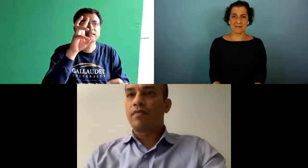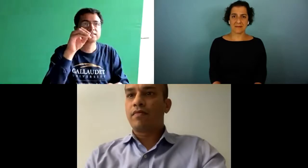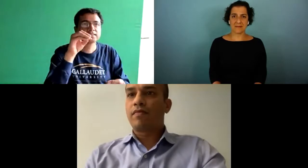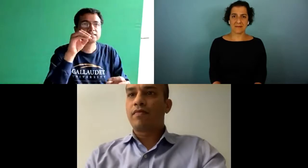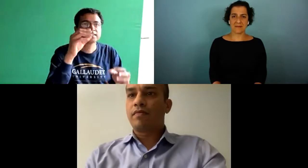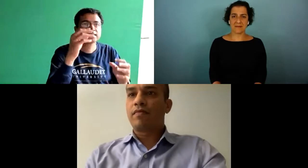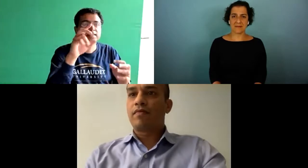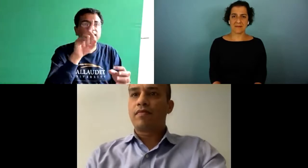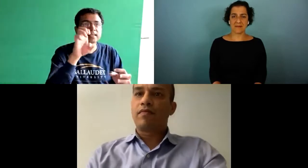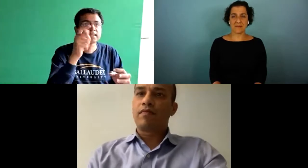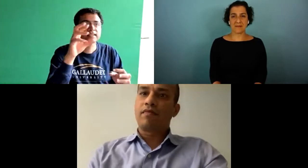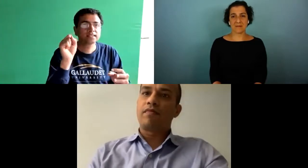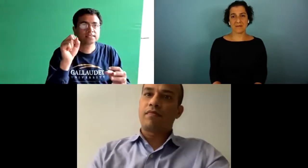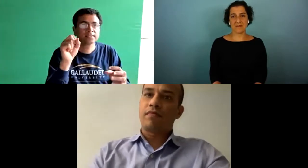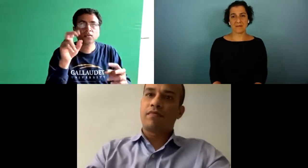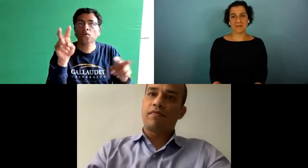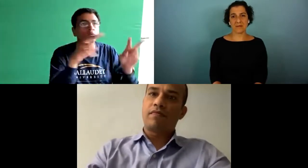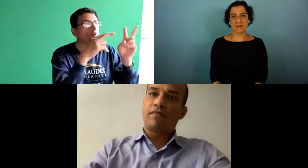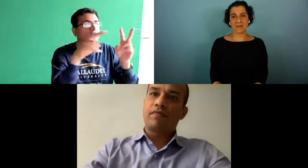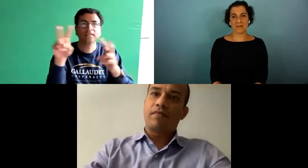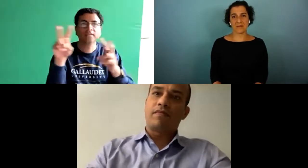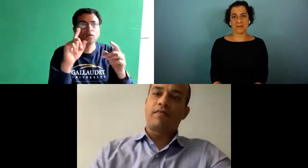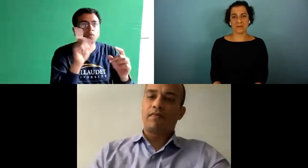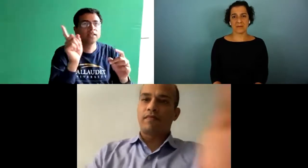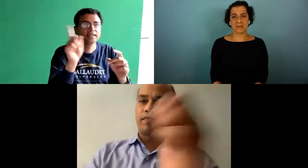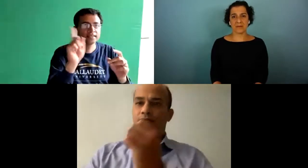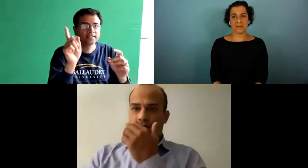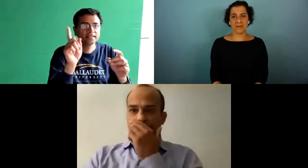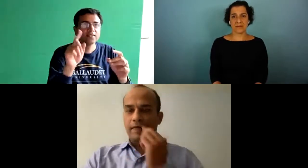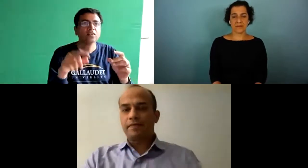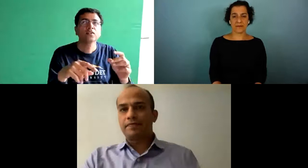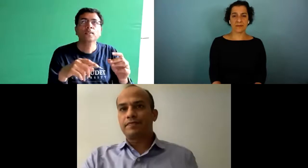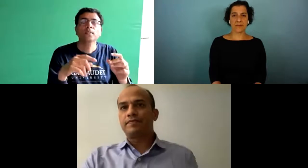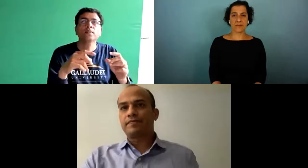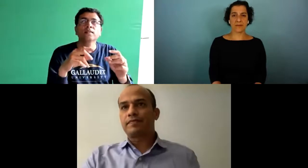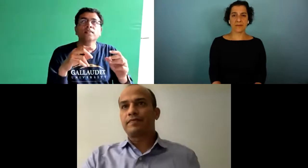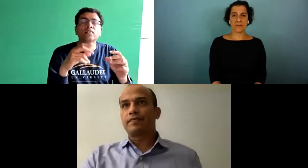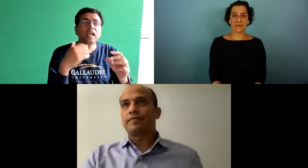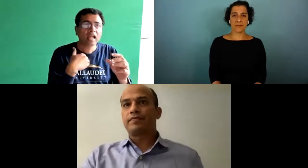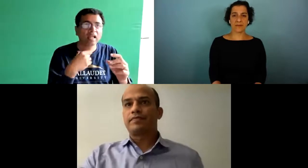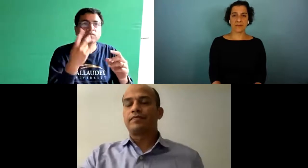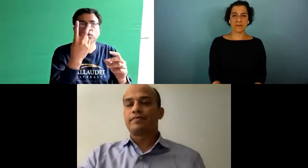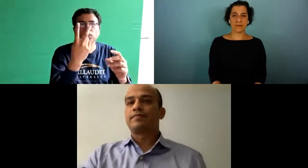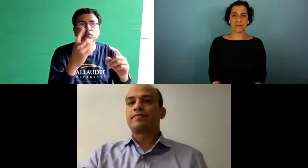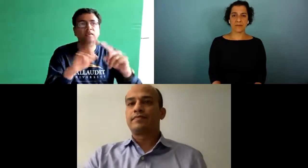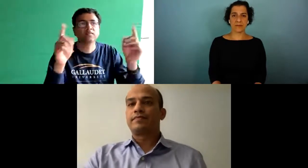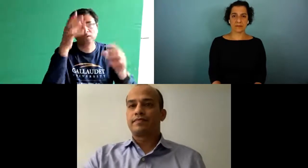that is different because you would have to deal with 360 degrees of visibility